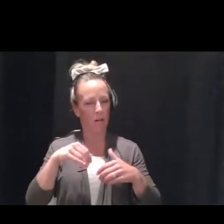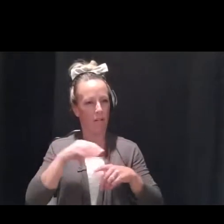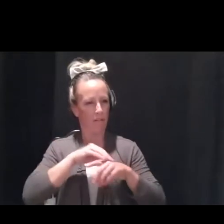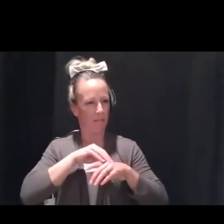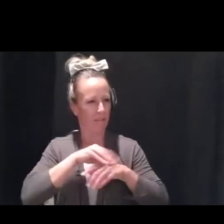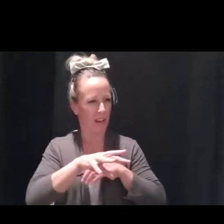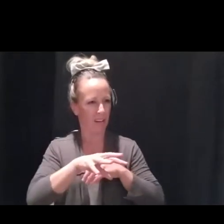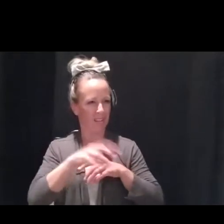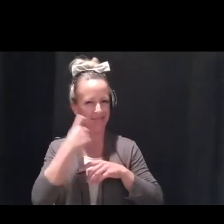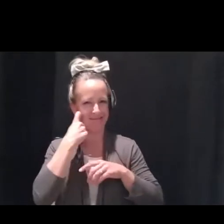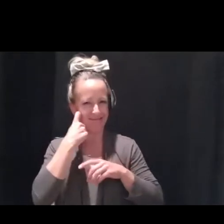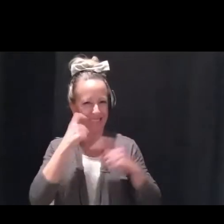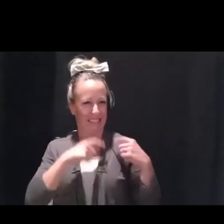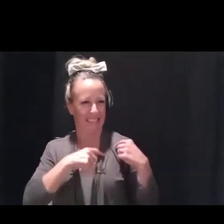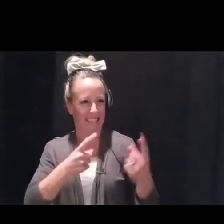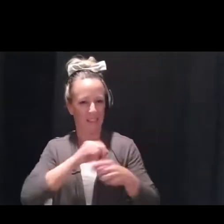going on.